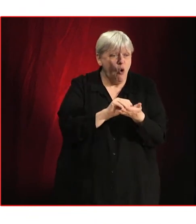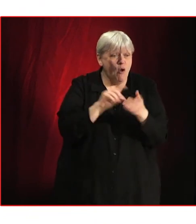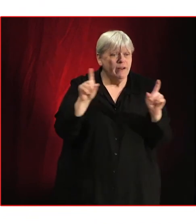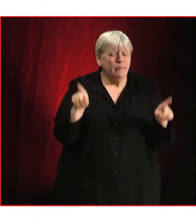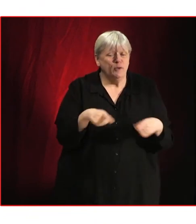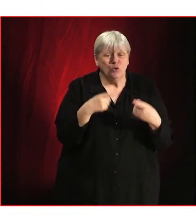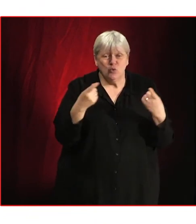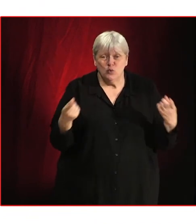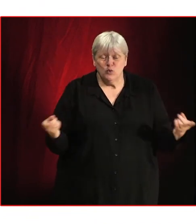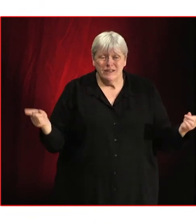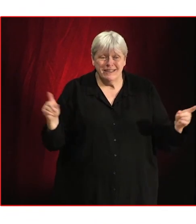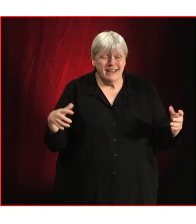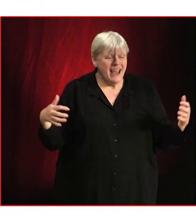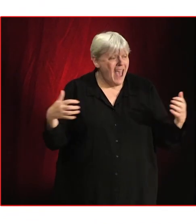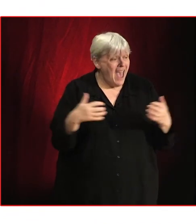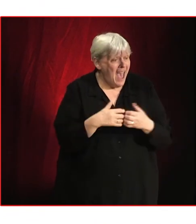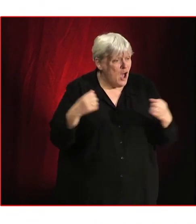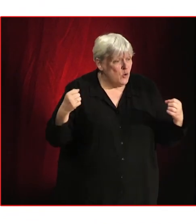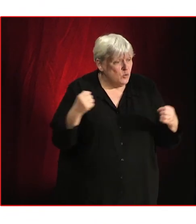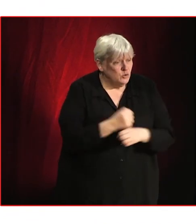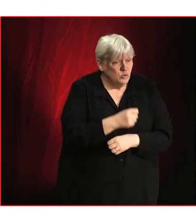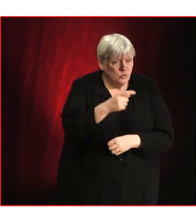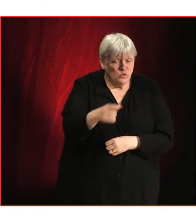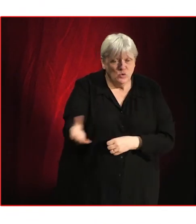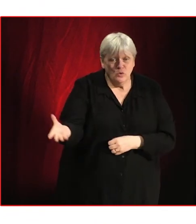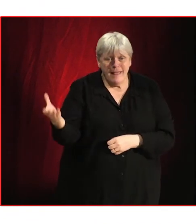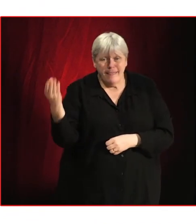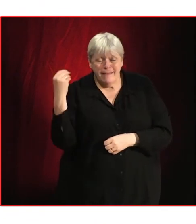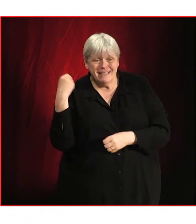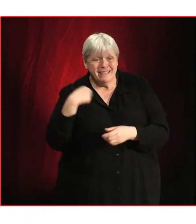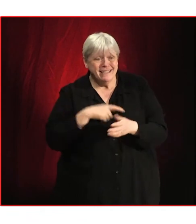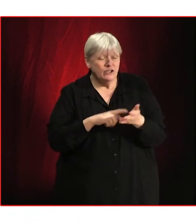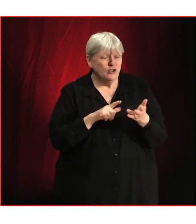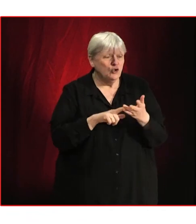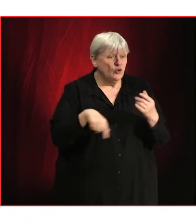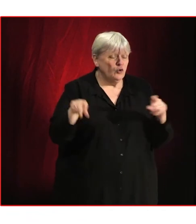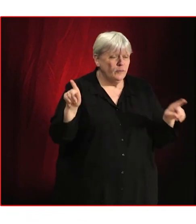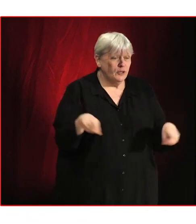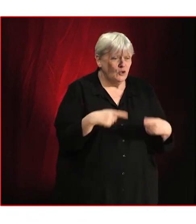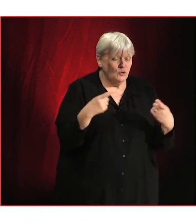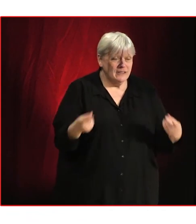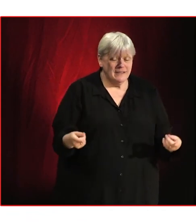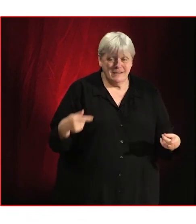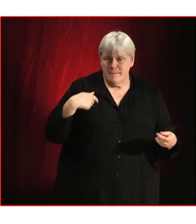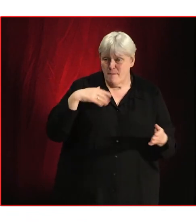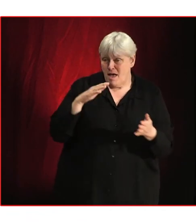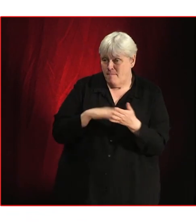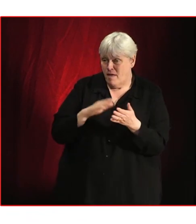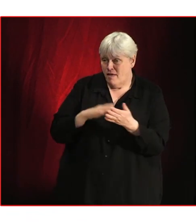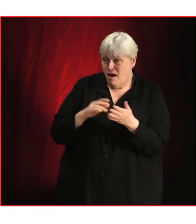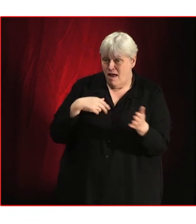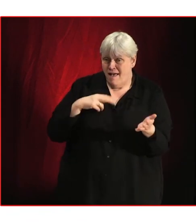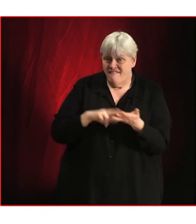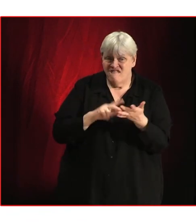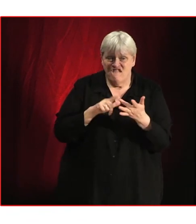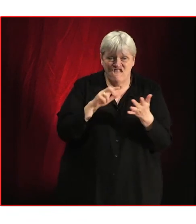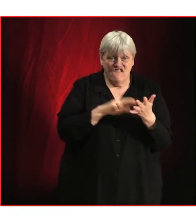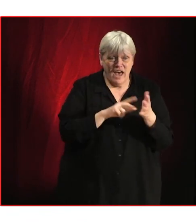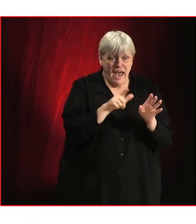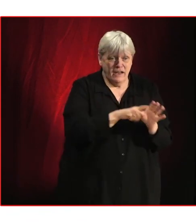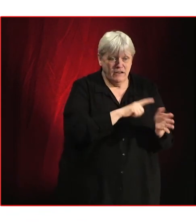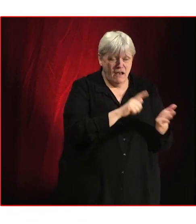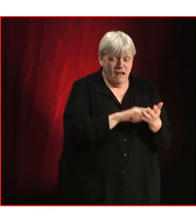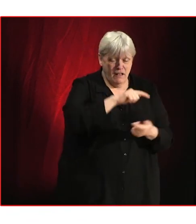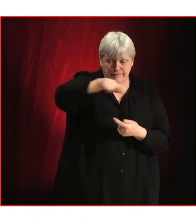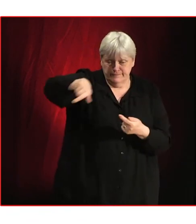How do you listen to music? Like my mother, do you stick a vinyl on a record player? Do you